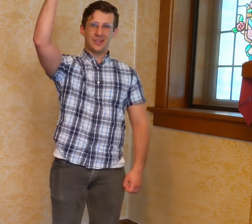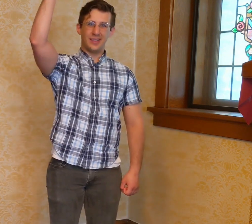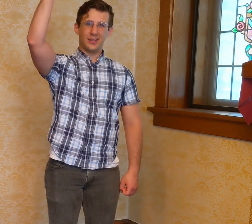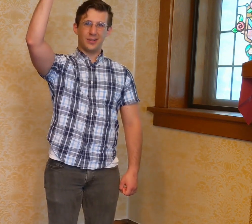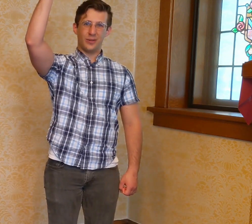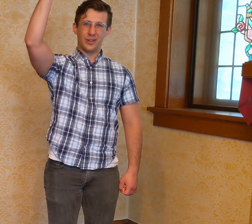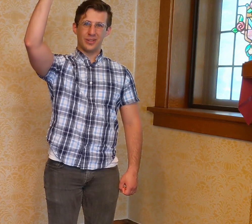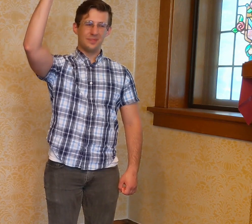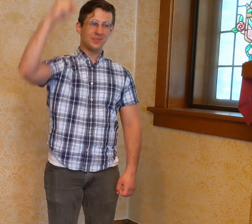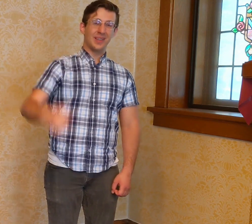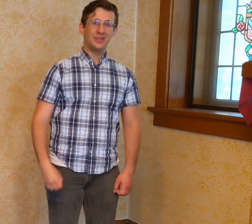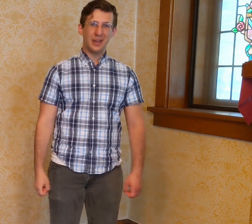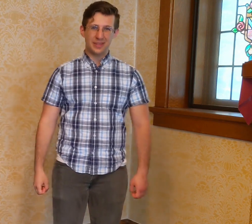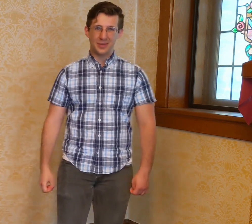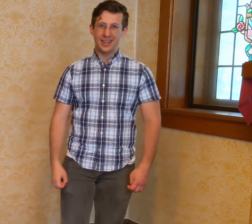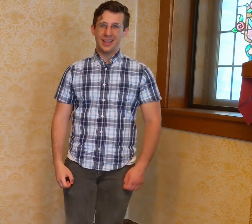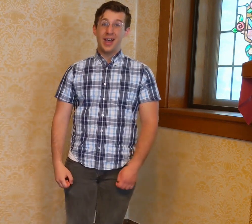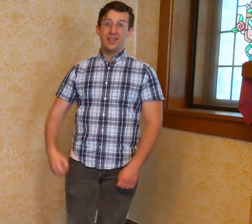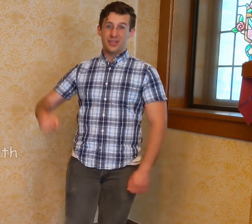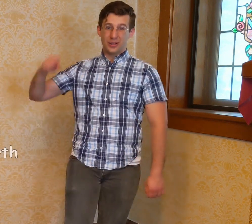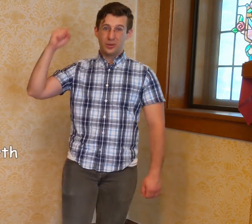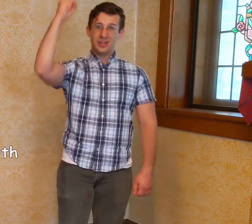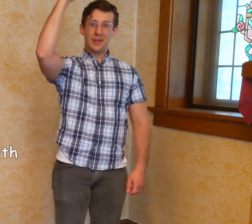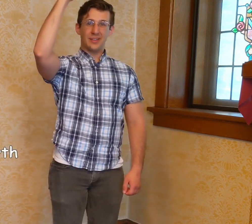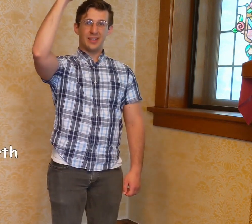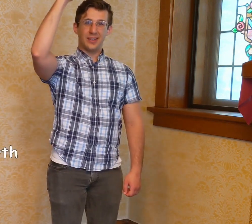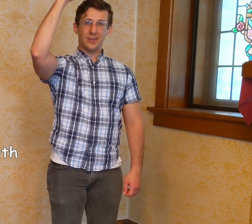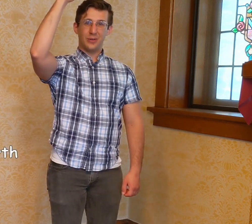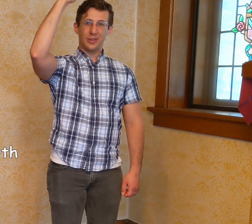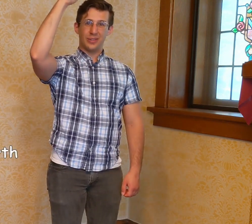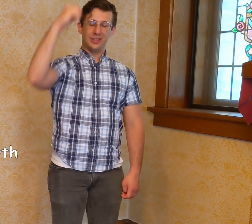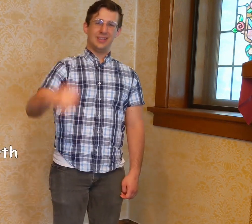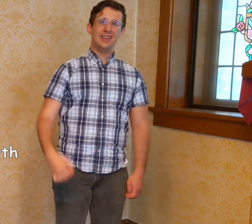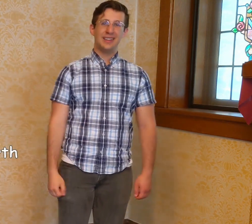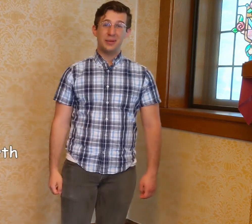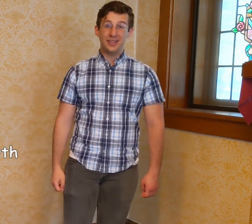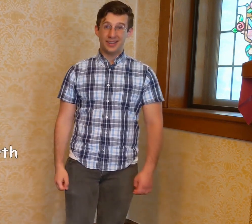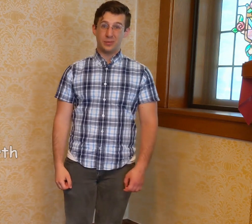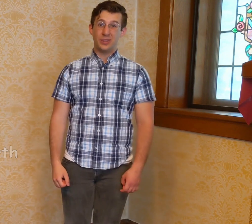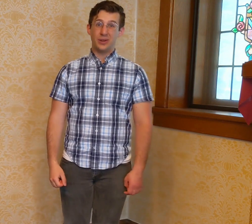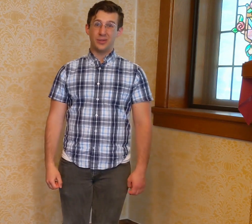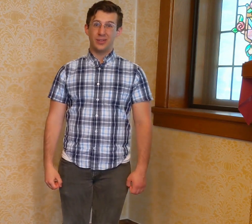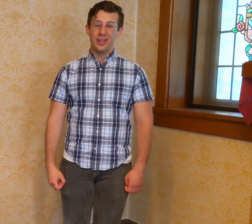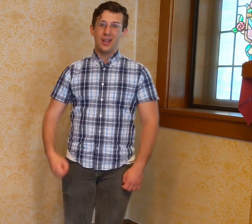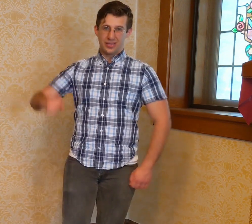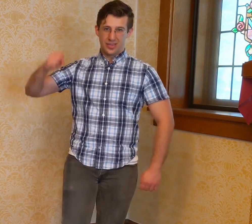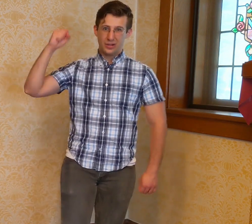sends us forth. Do that with me. The Lord now sends us forth. Now we can sing it with the notes. The